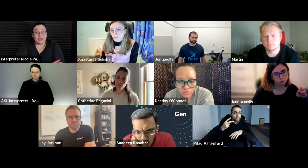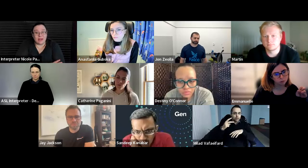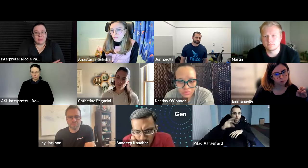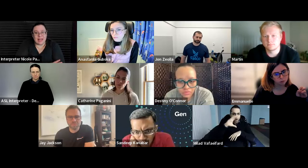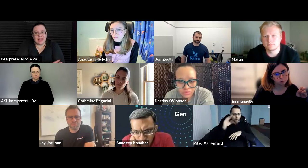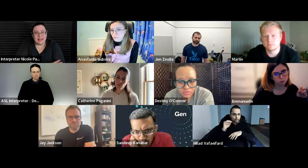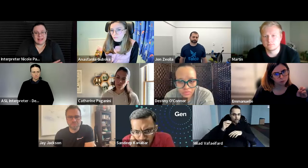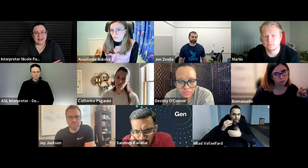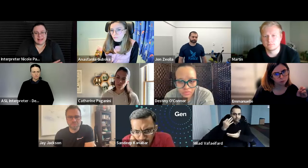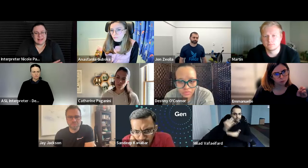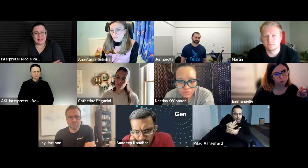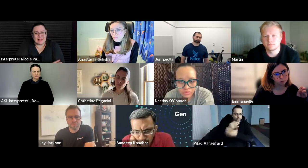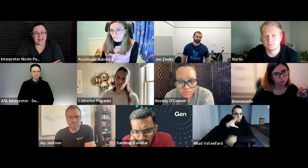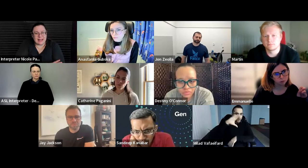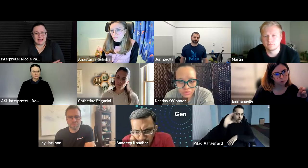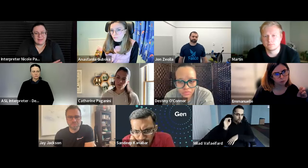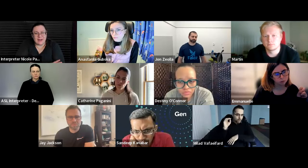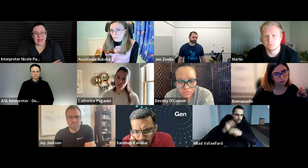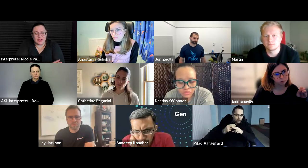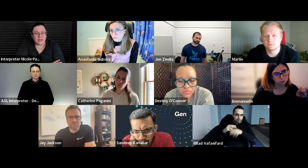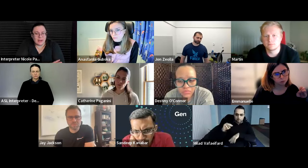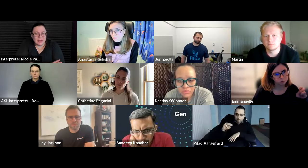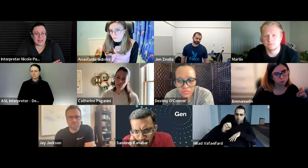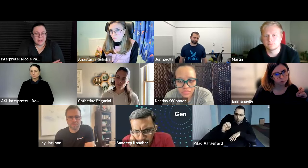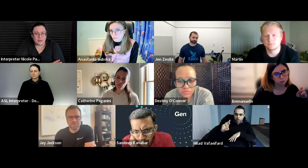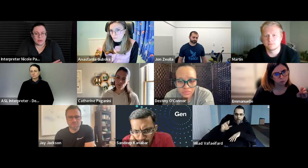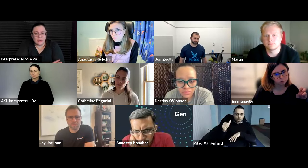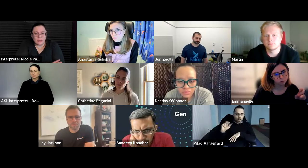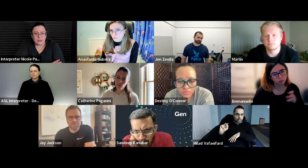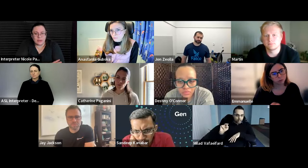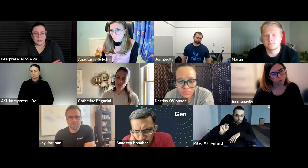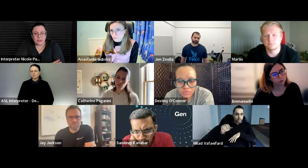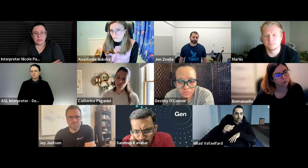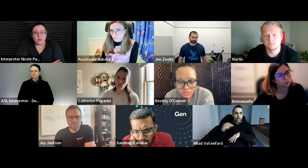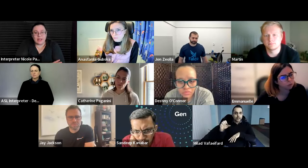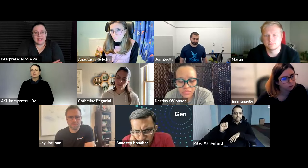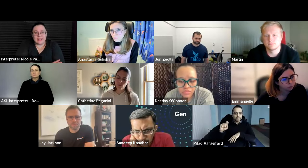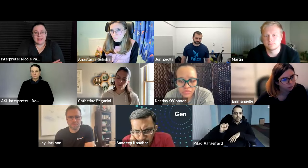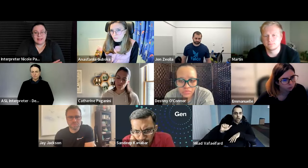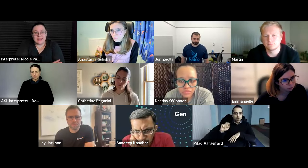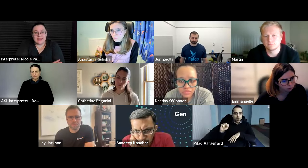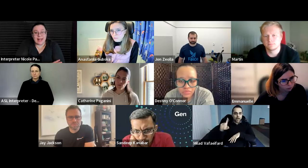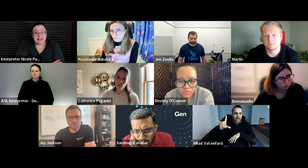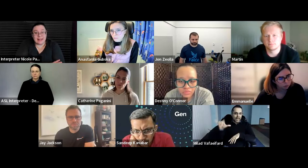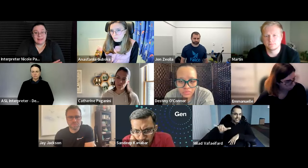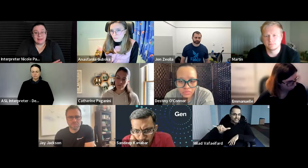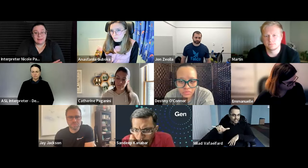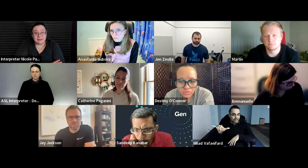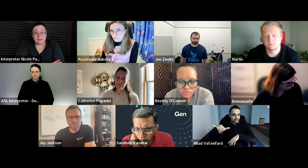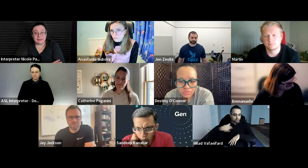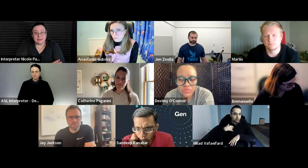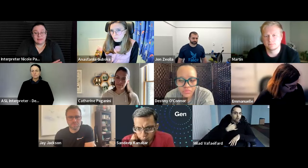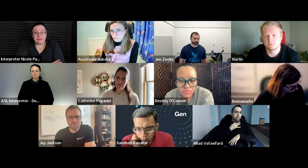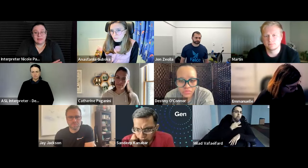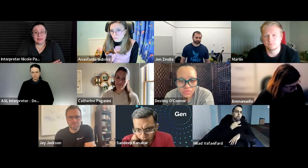world-renowned company i think it's like the second financial company in the world morgan stanley